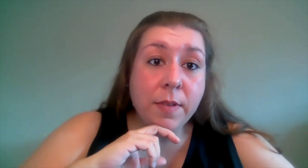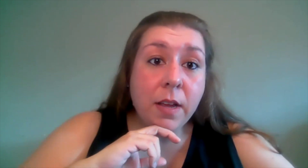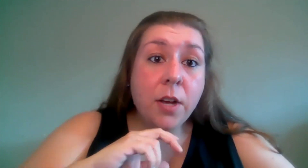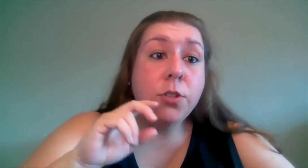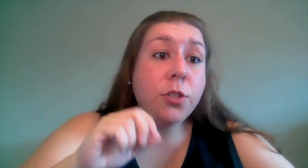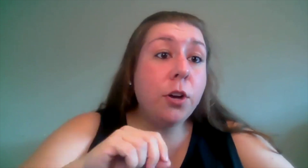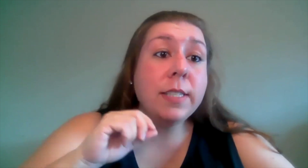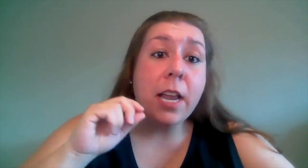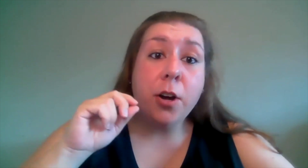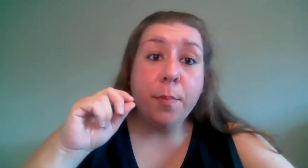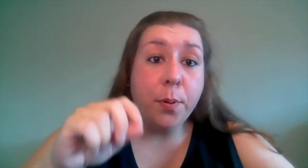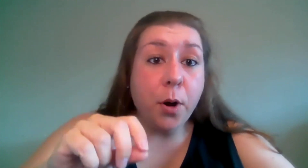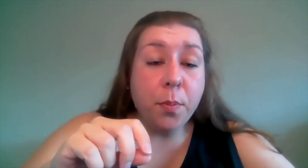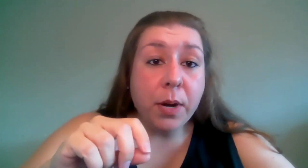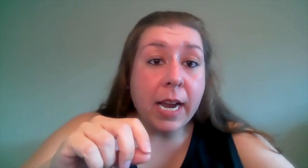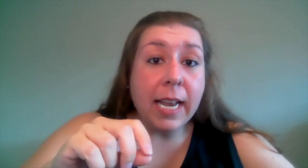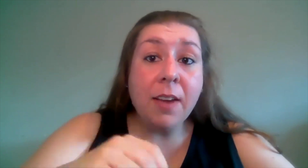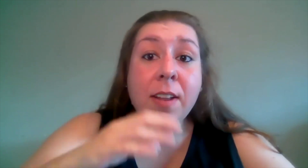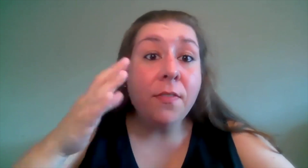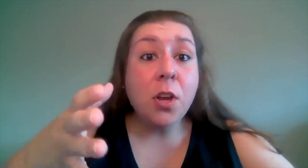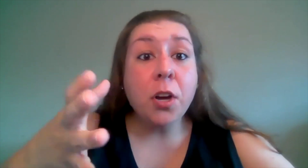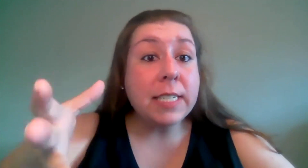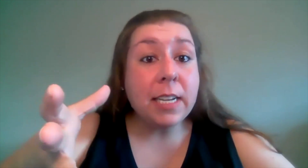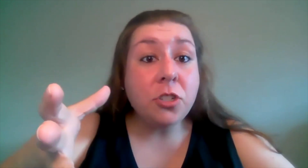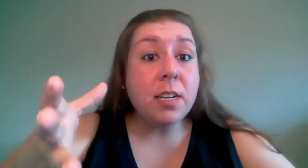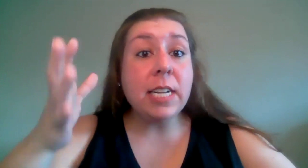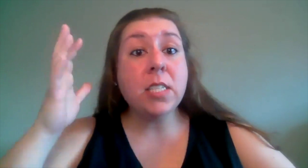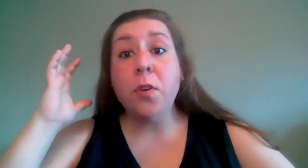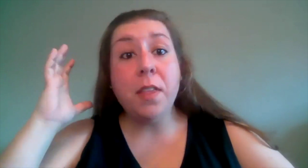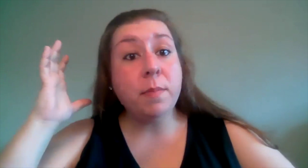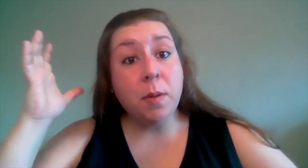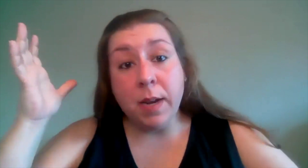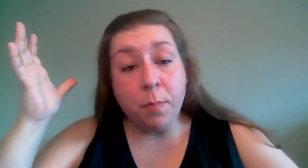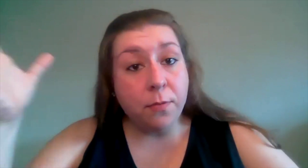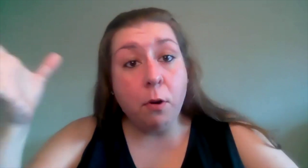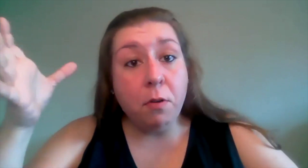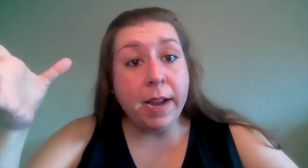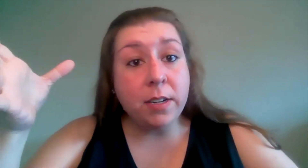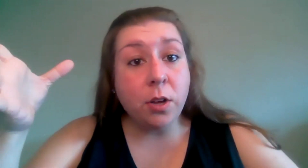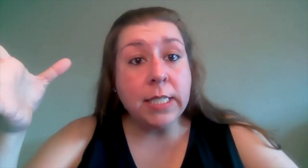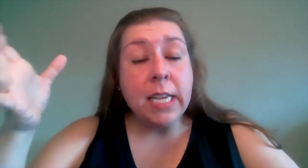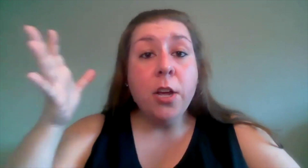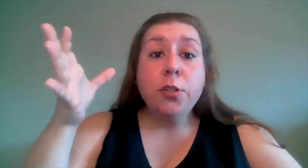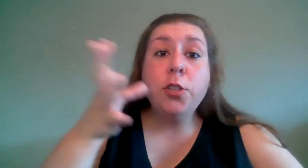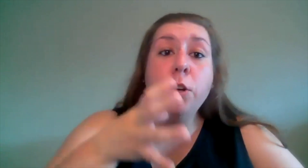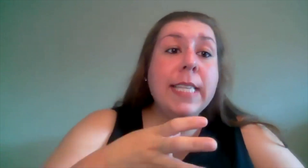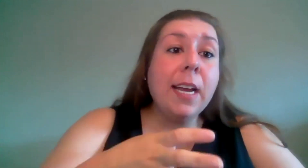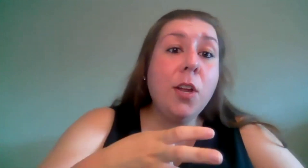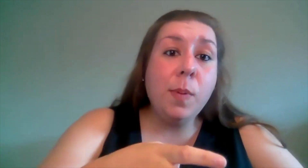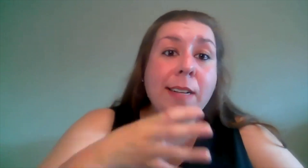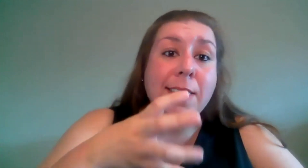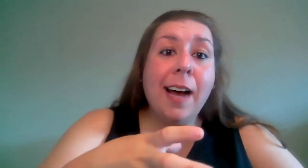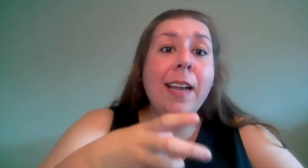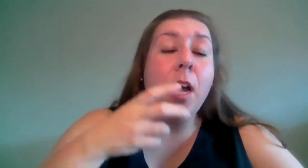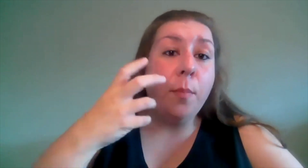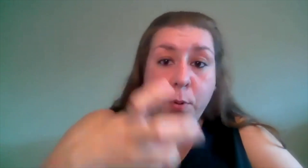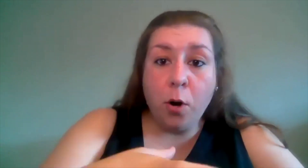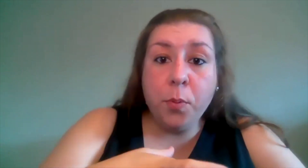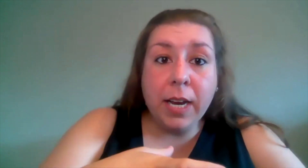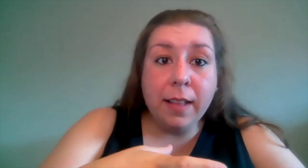shows that are appropriate even if your intention is for them to be performed by adults shows that could be done appropriately